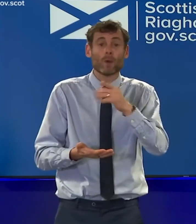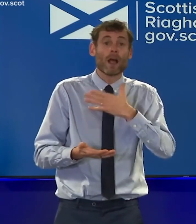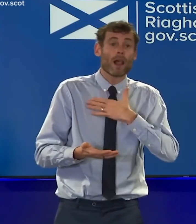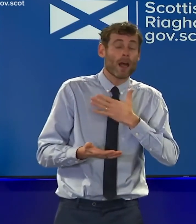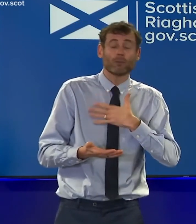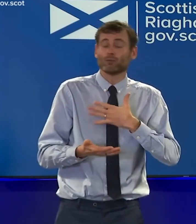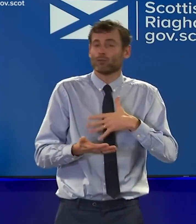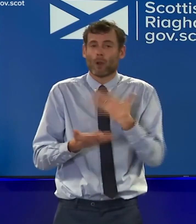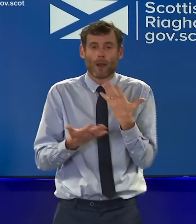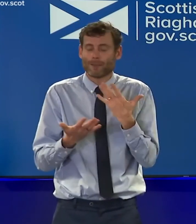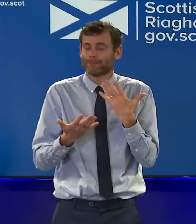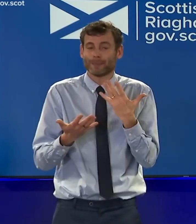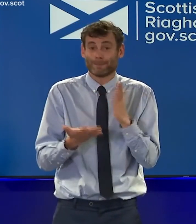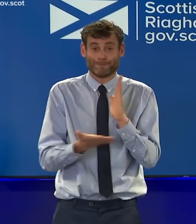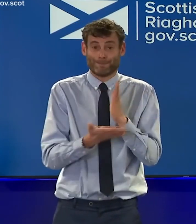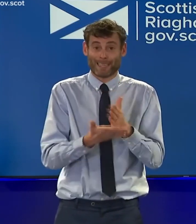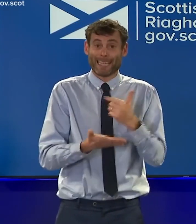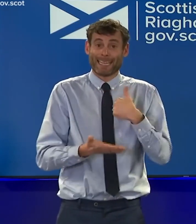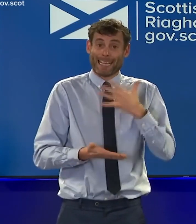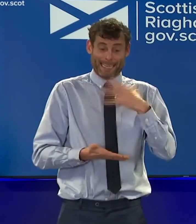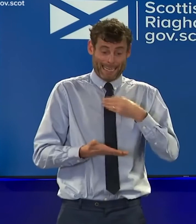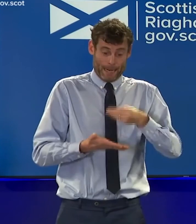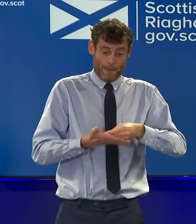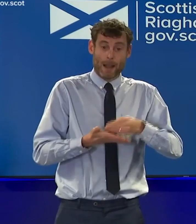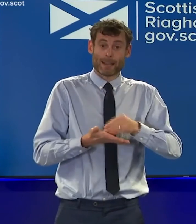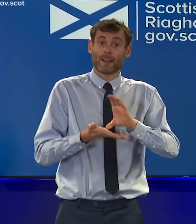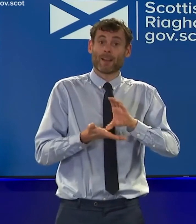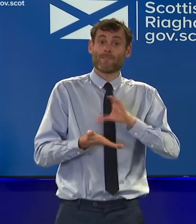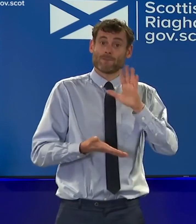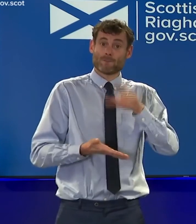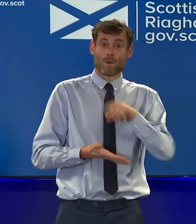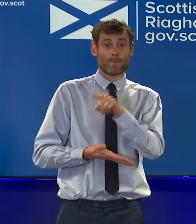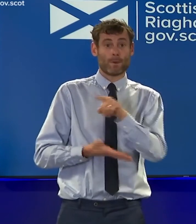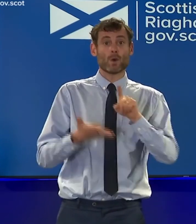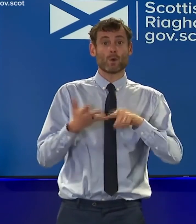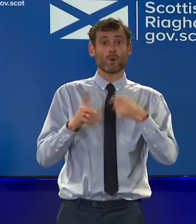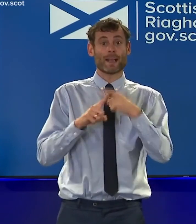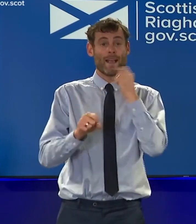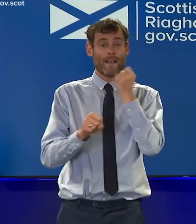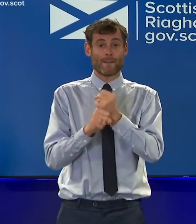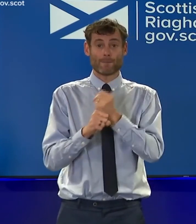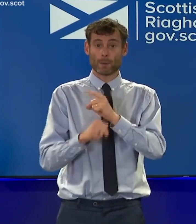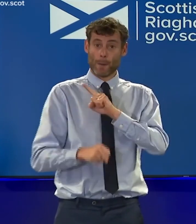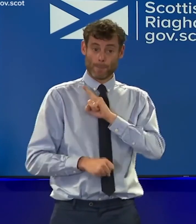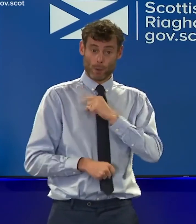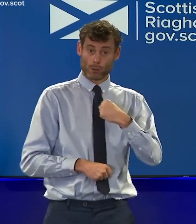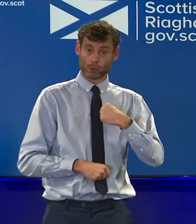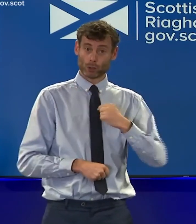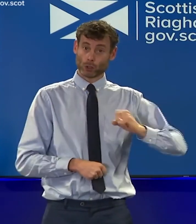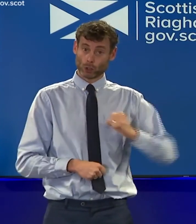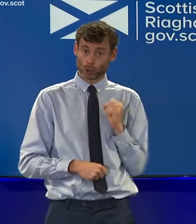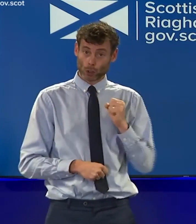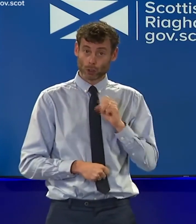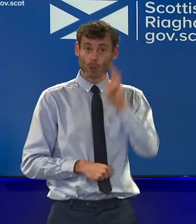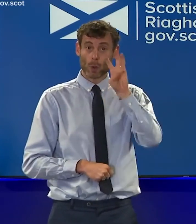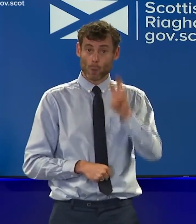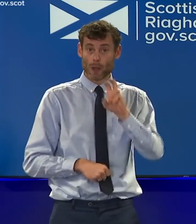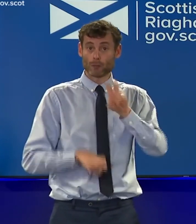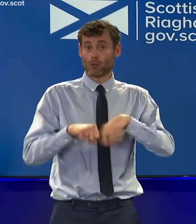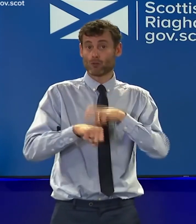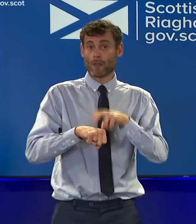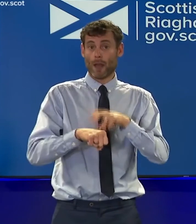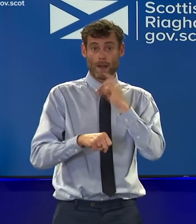come from the UK Government, because it has borrowing powers that the Scottish, Welsh and Northern Irish Governments simply do not have.